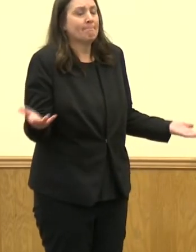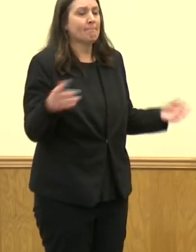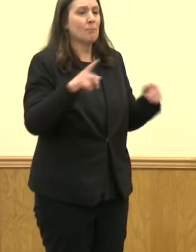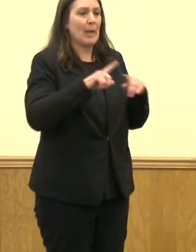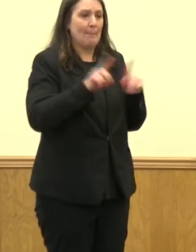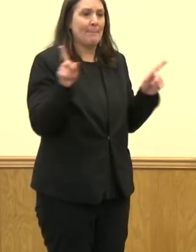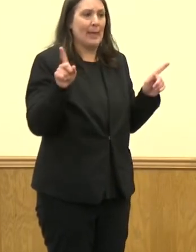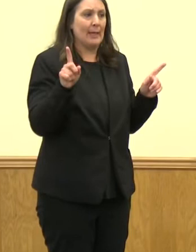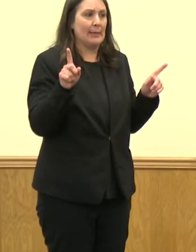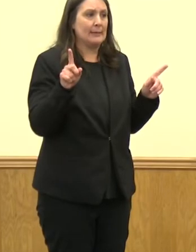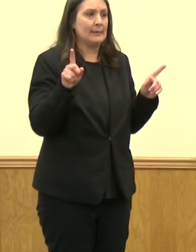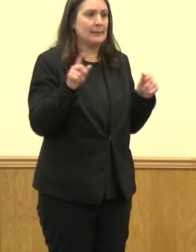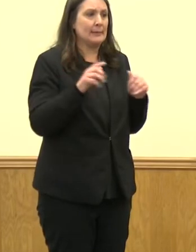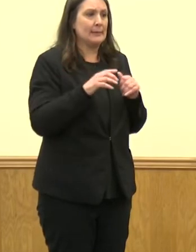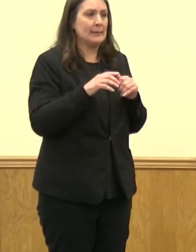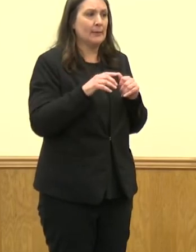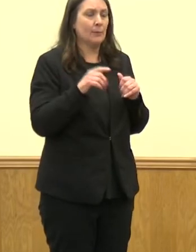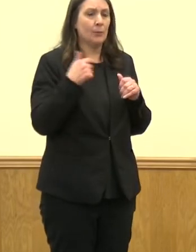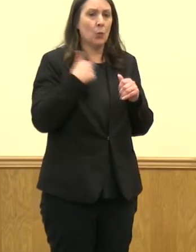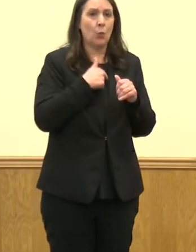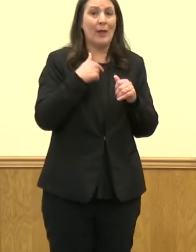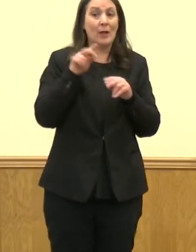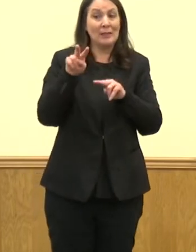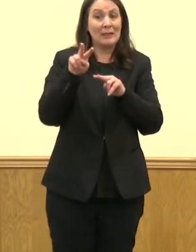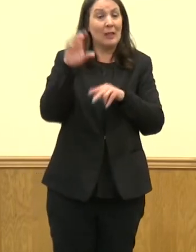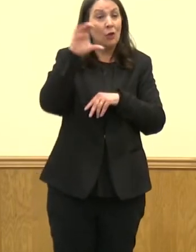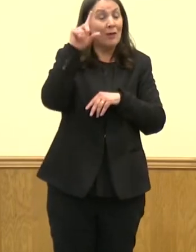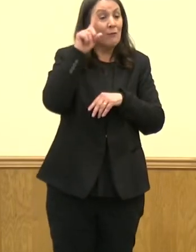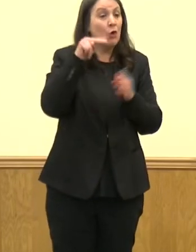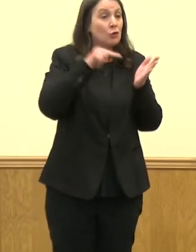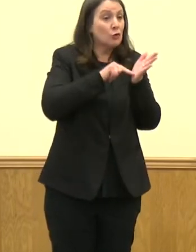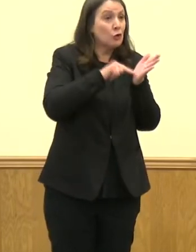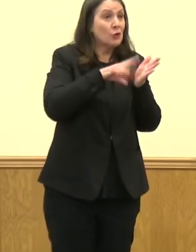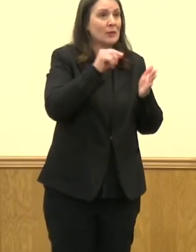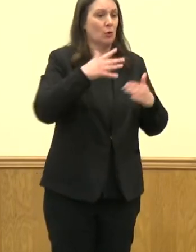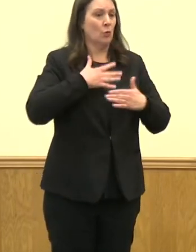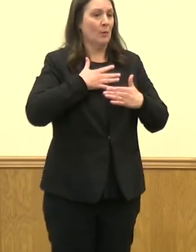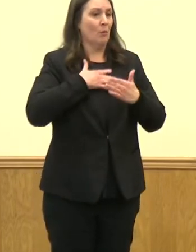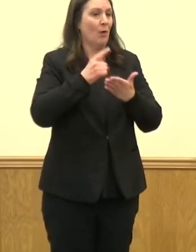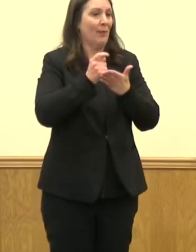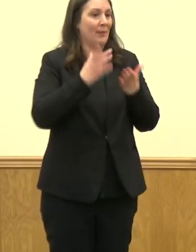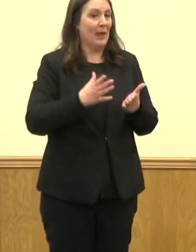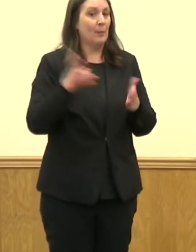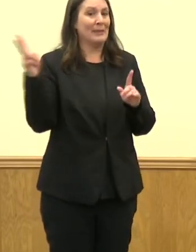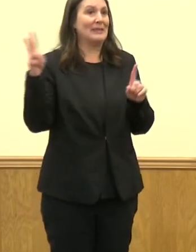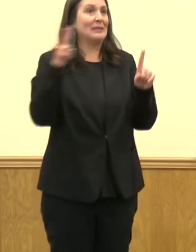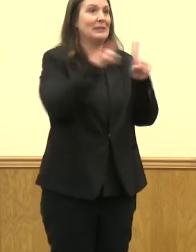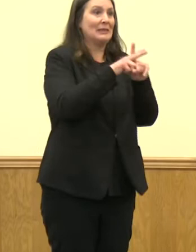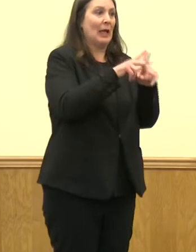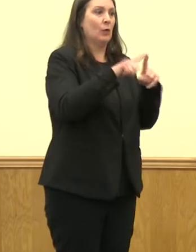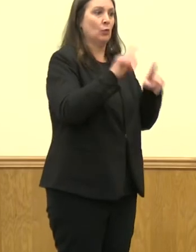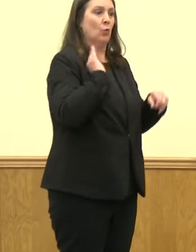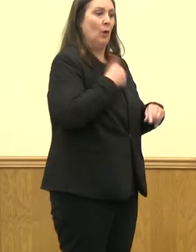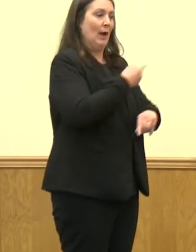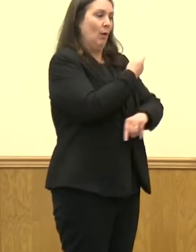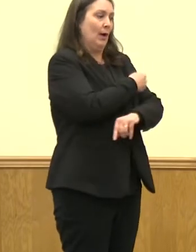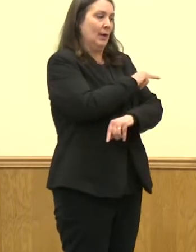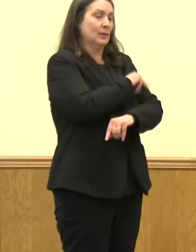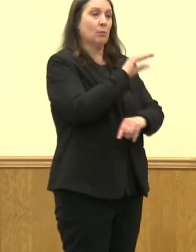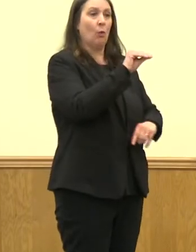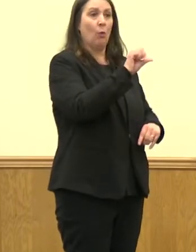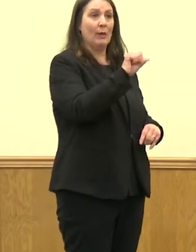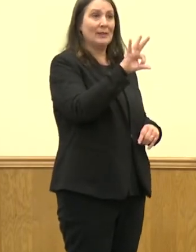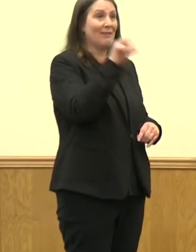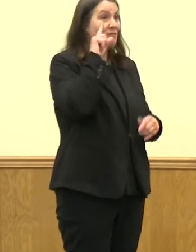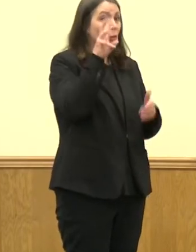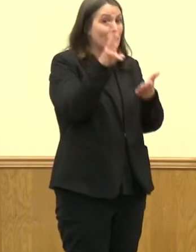they are locums, nurses, and respiratory therapists that will be assigned to St. Francis for six weeks